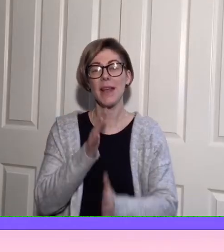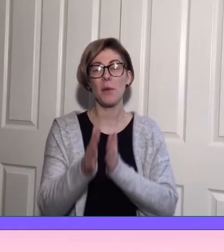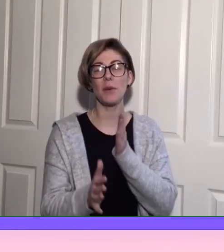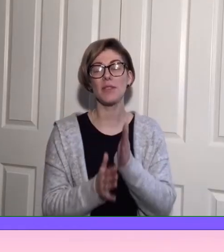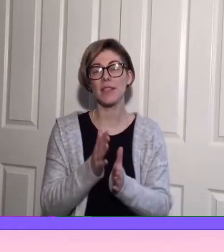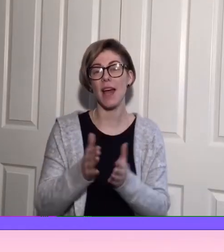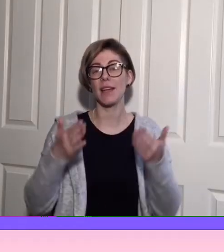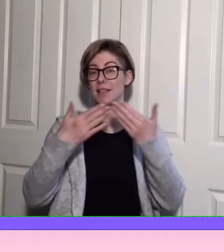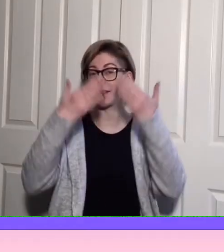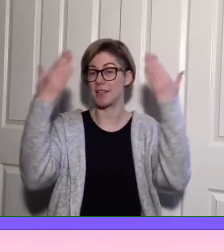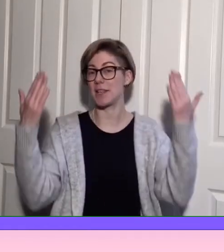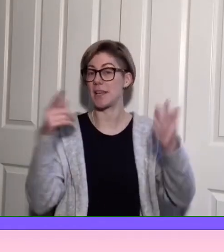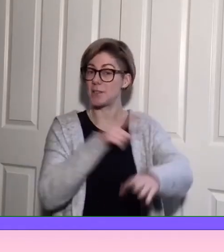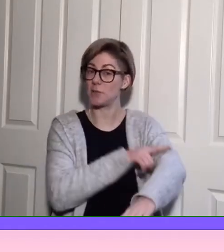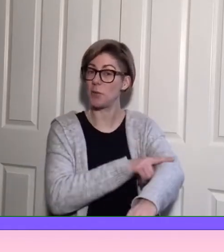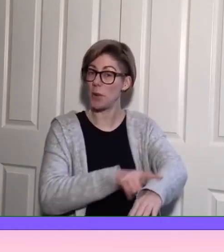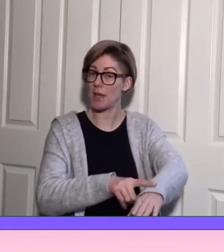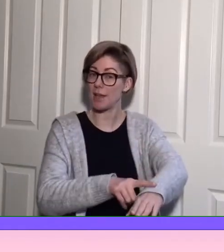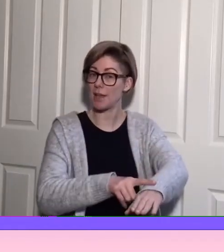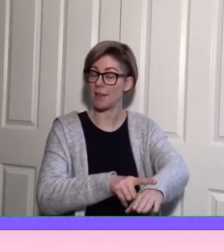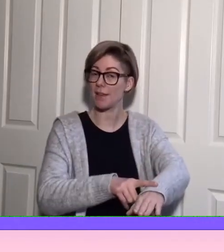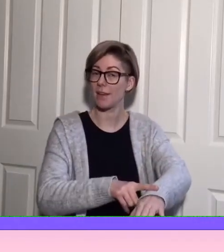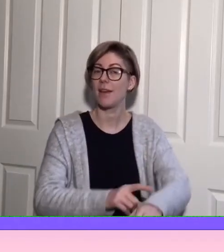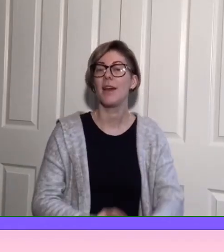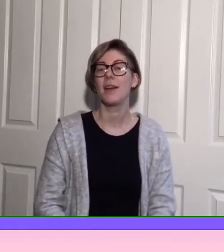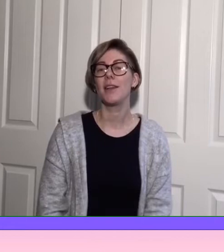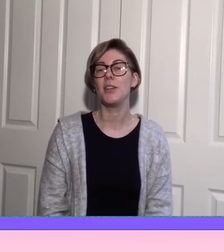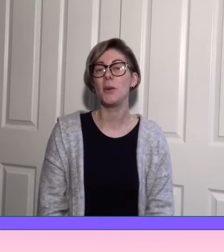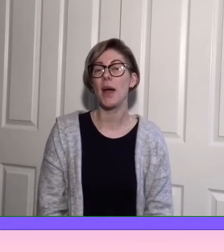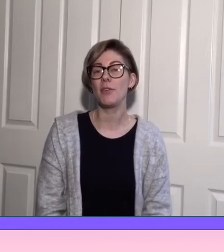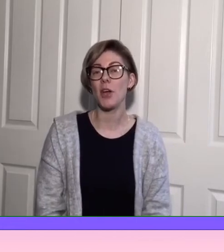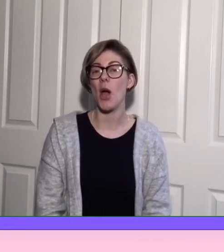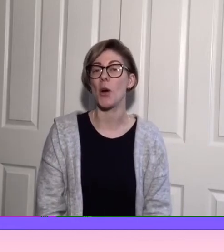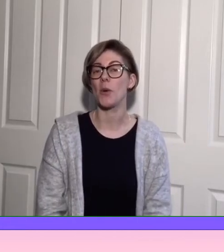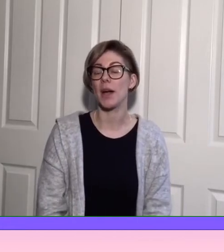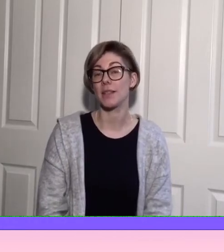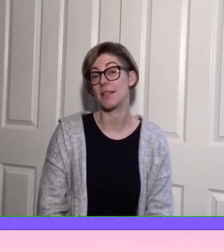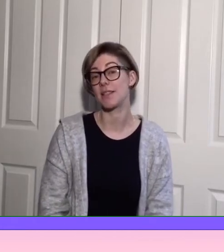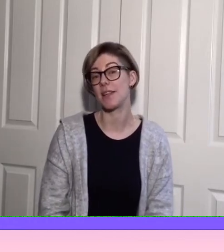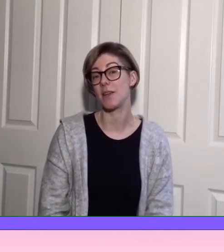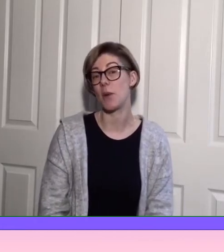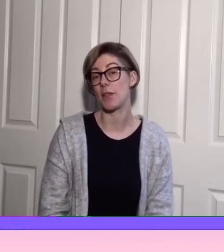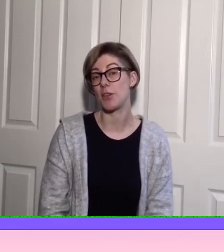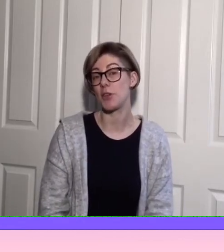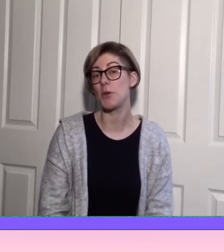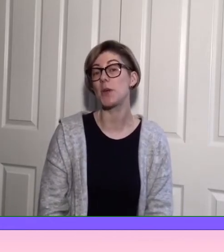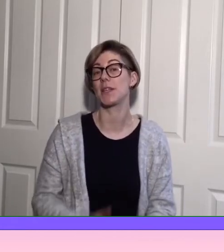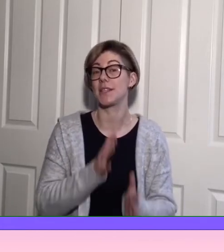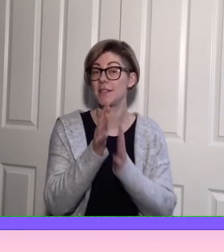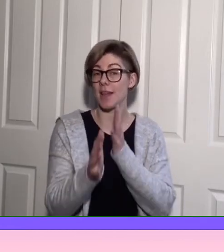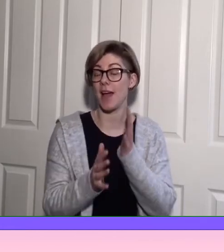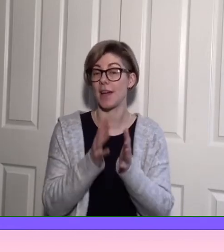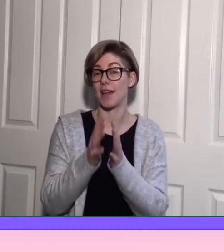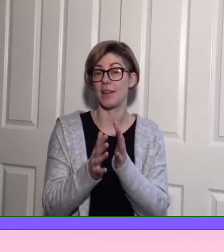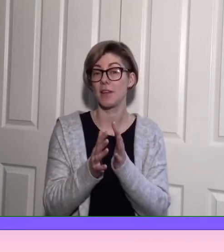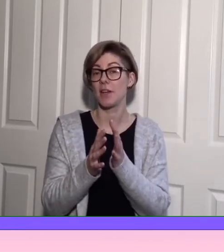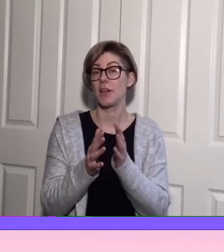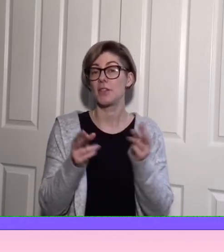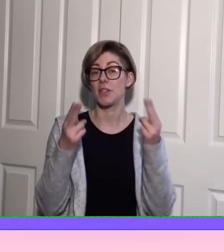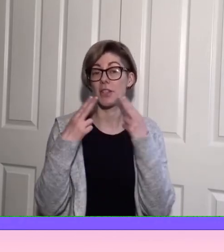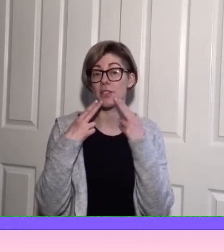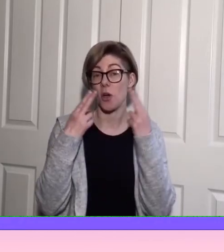Now we've signed to the days of the week can you have a go to see whether you can sign